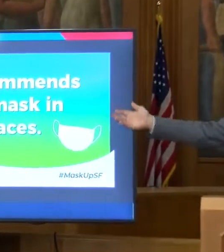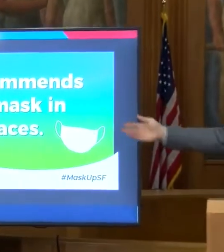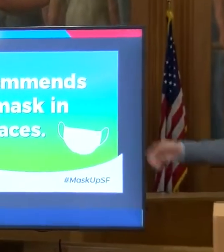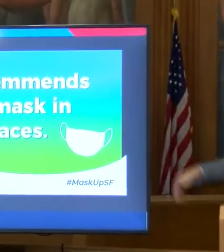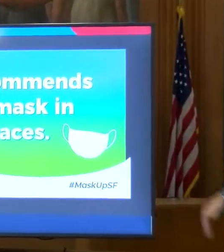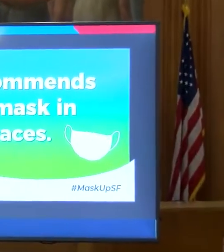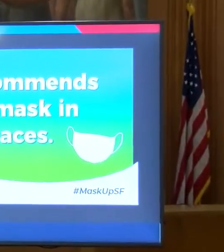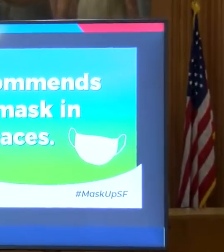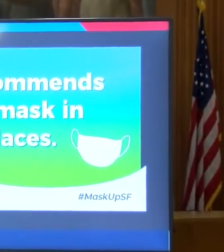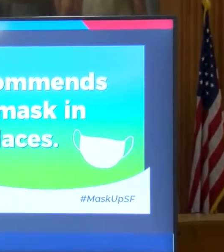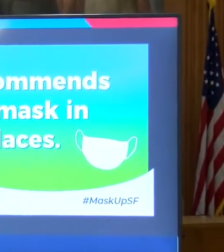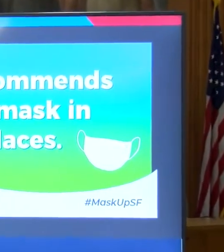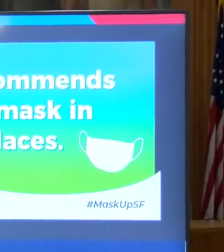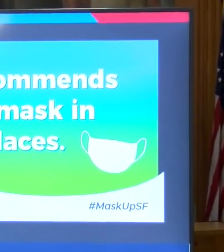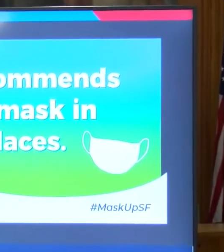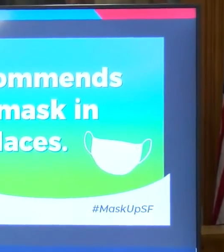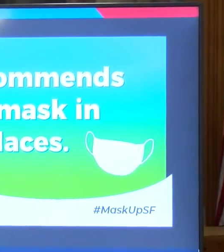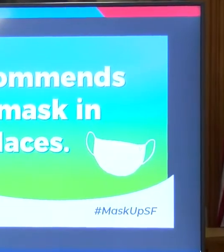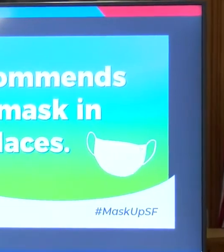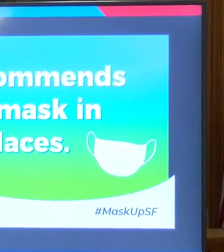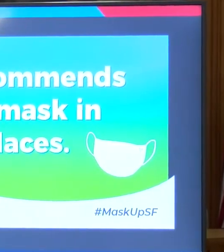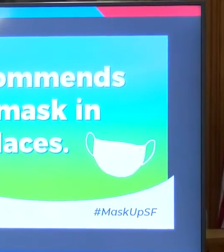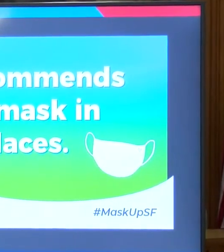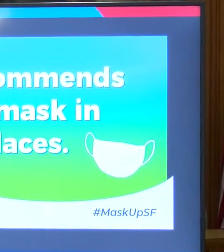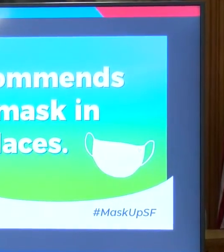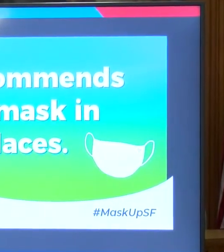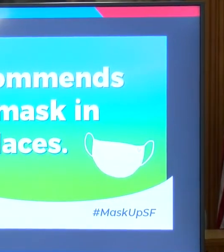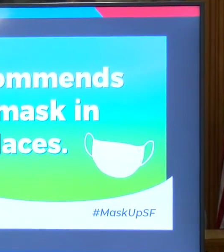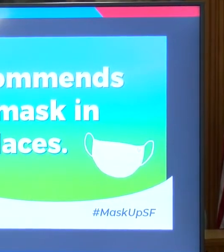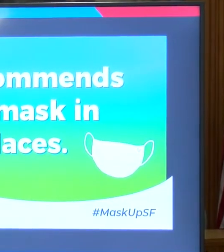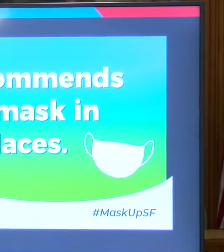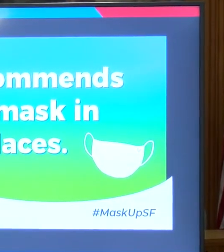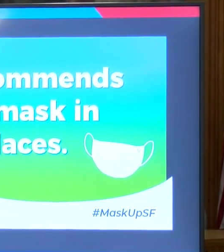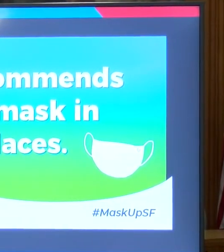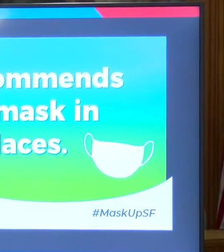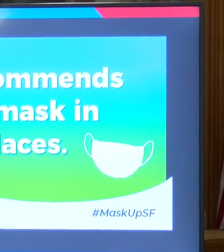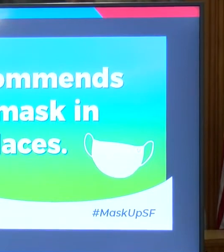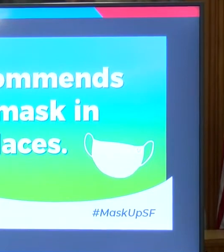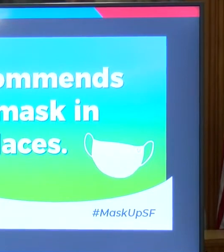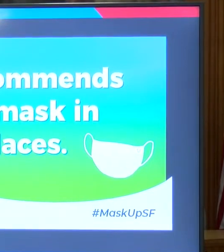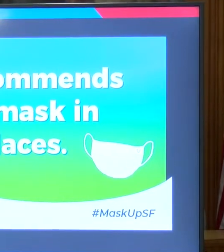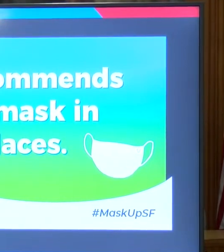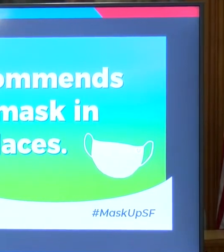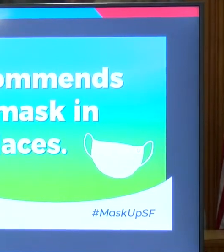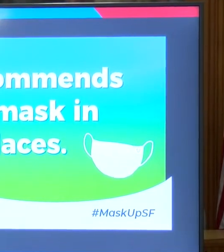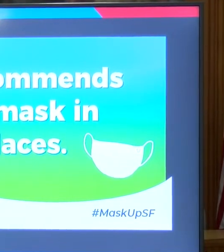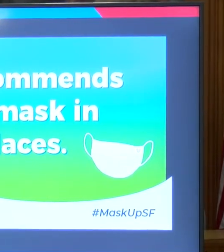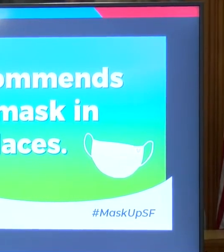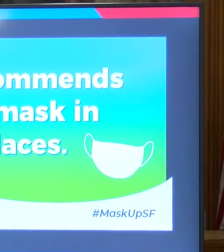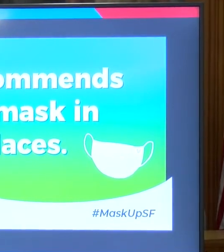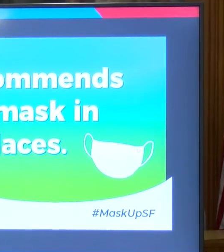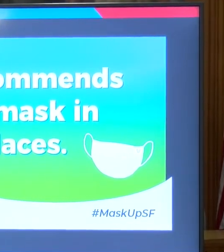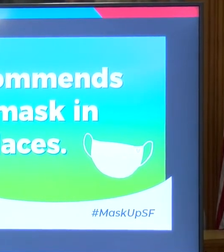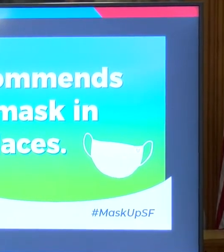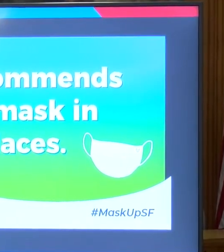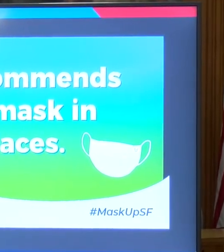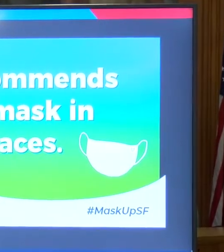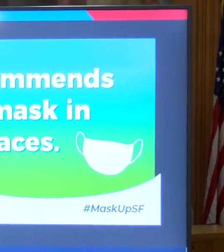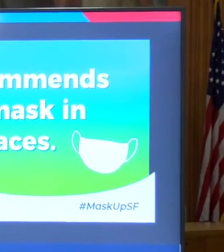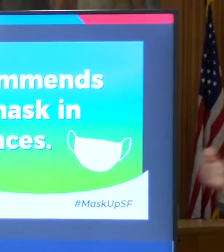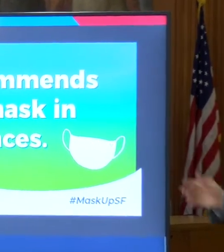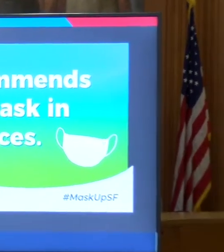Sanford and Avera, we're promoting mask wearing whenever we can. This entire room is masked up.